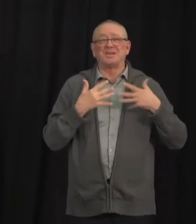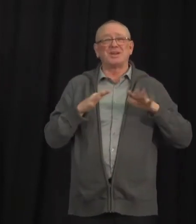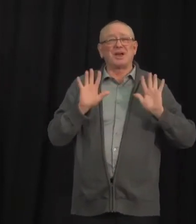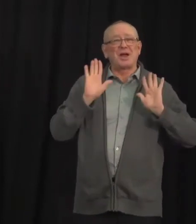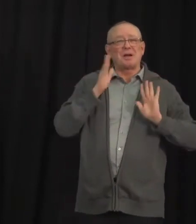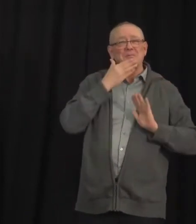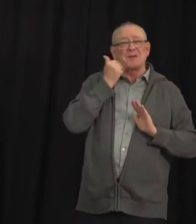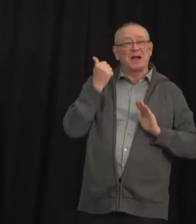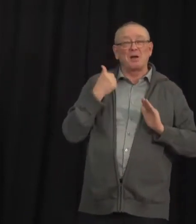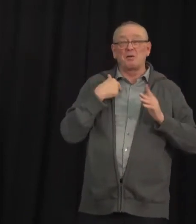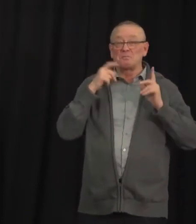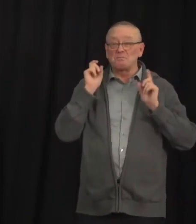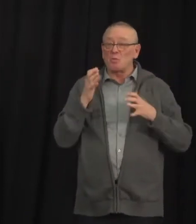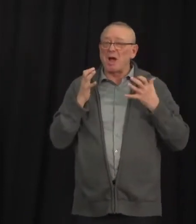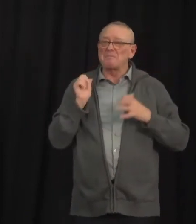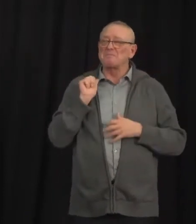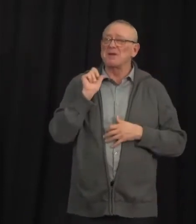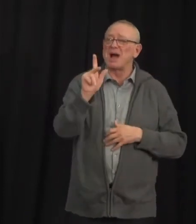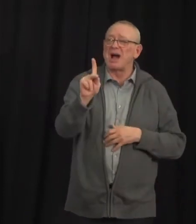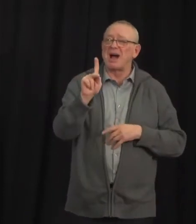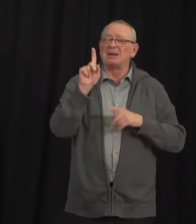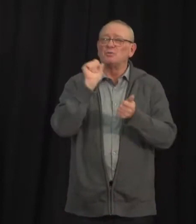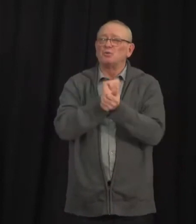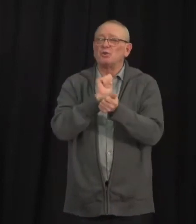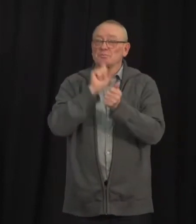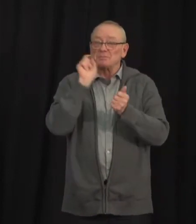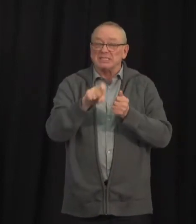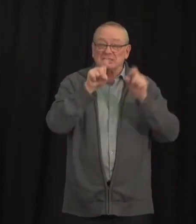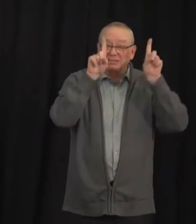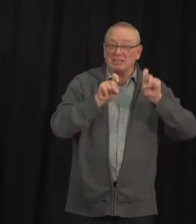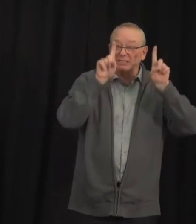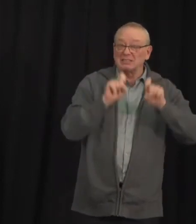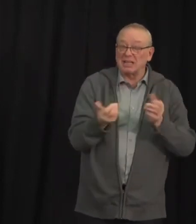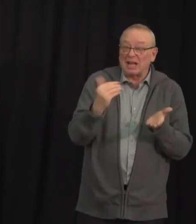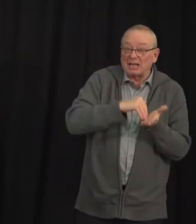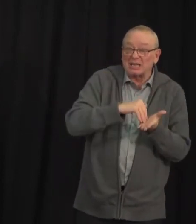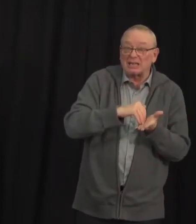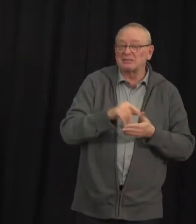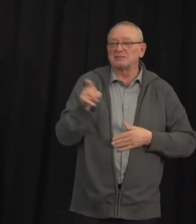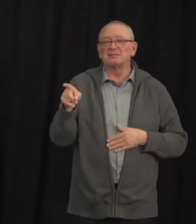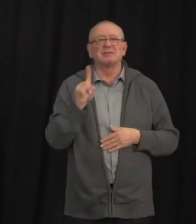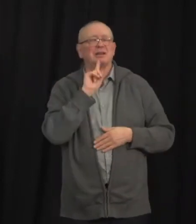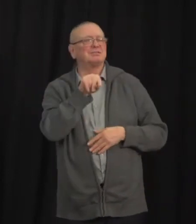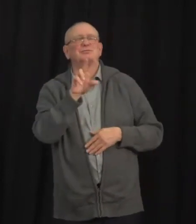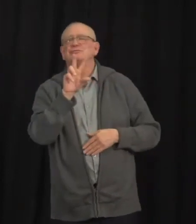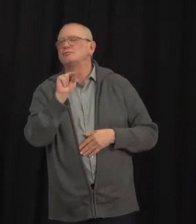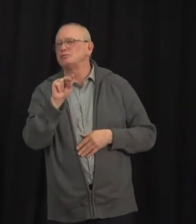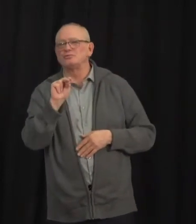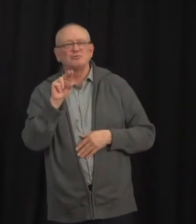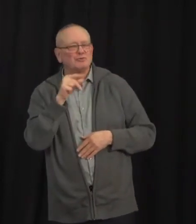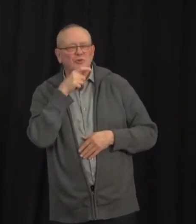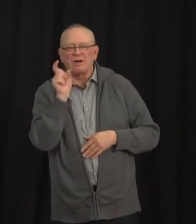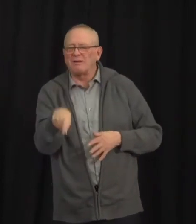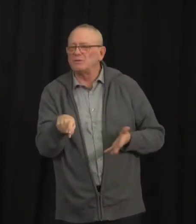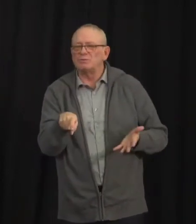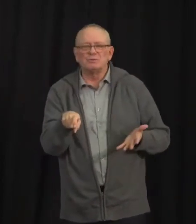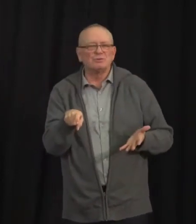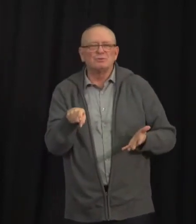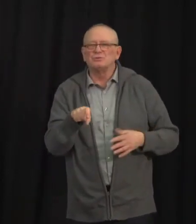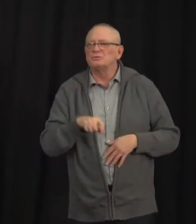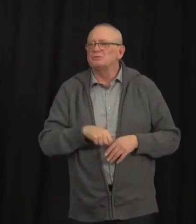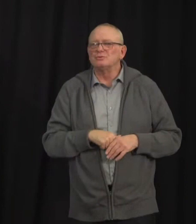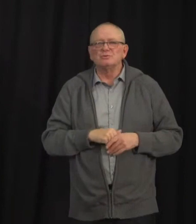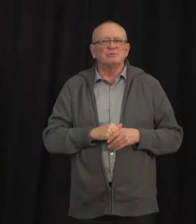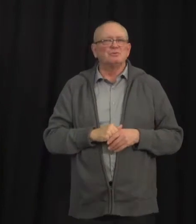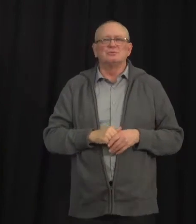for the required mandatory period, there is no need to be tested again. Evidence is clear that unless an individual